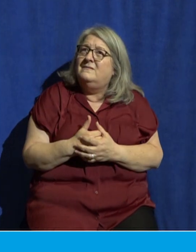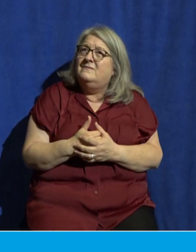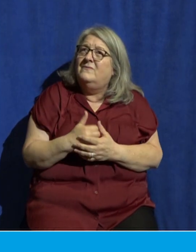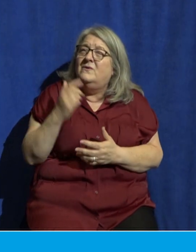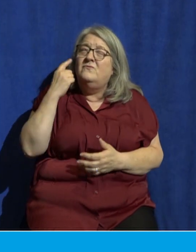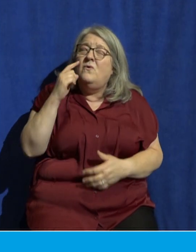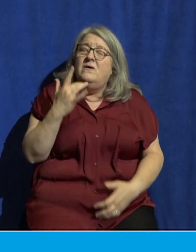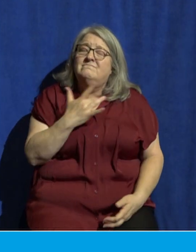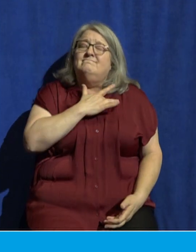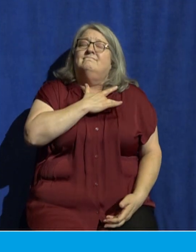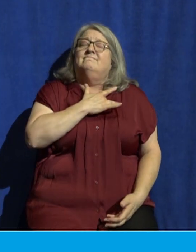redeeming us